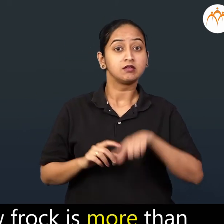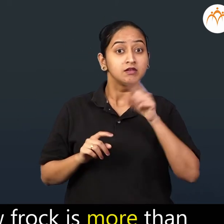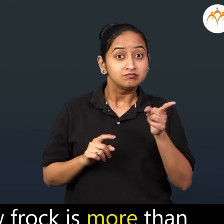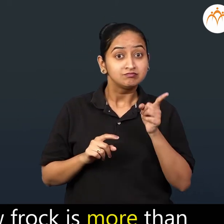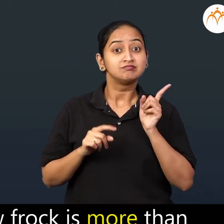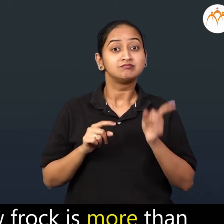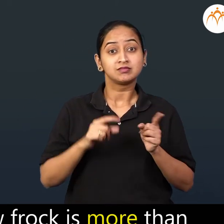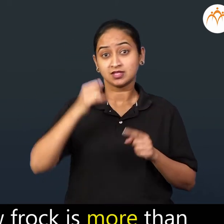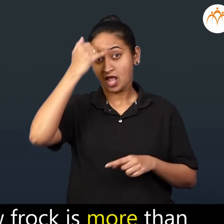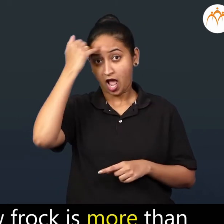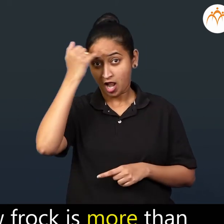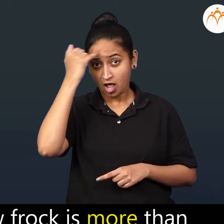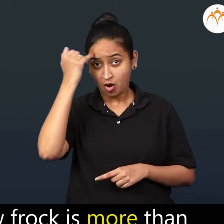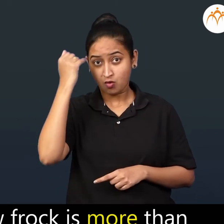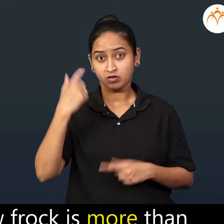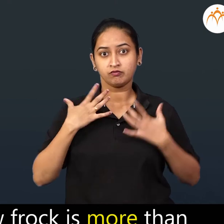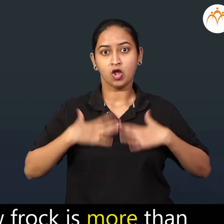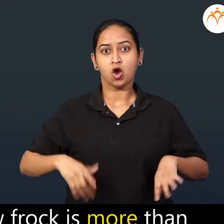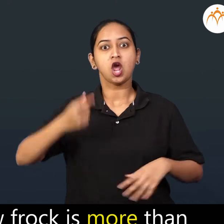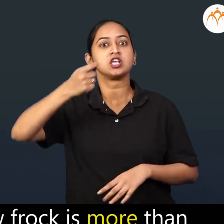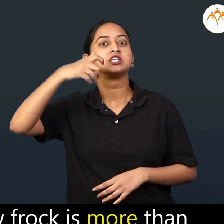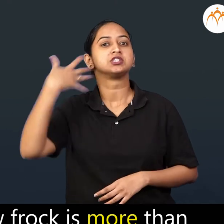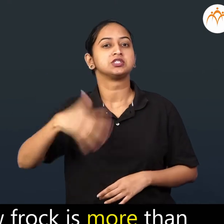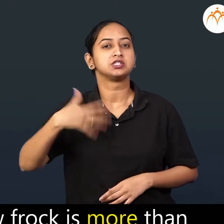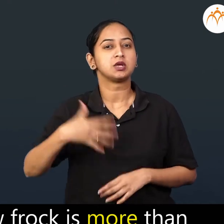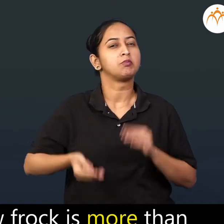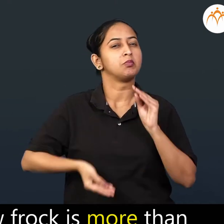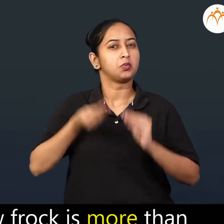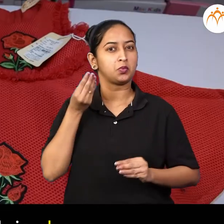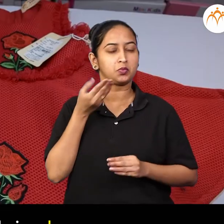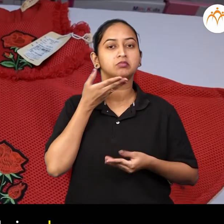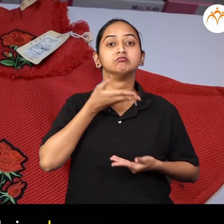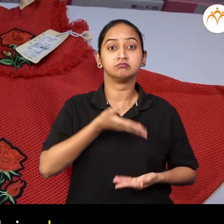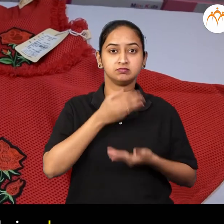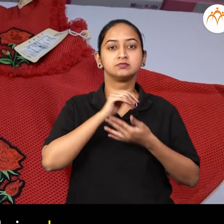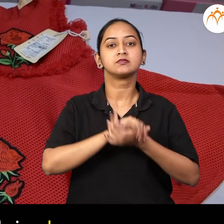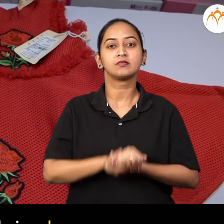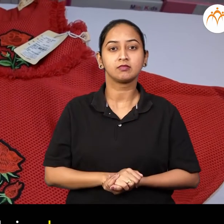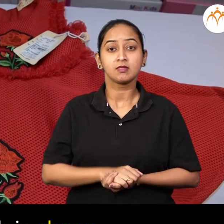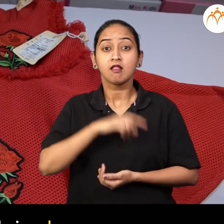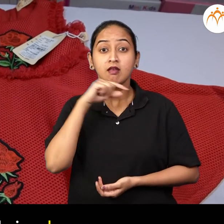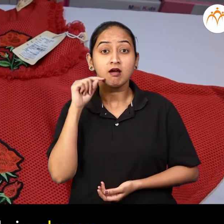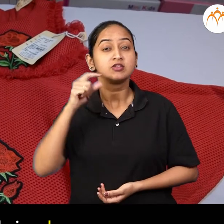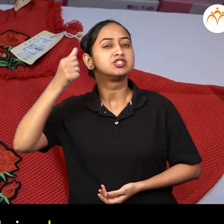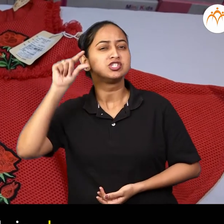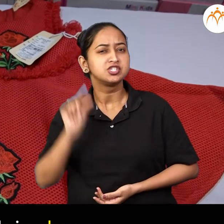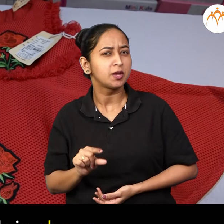yellow frock is more than the red frock Red frock is cheap